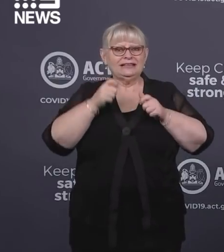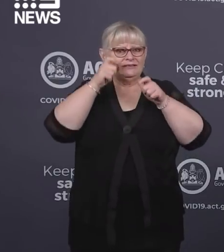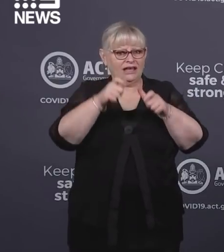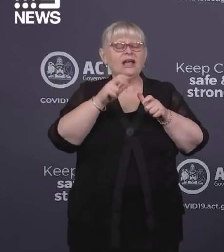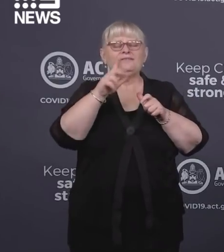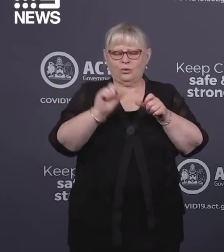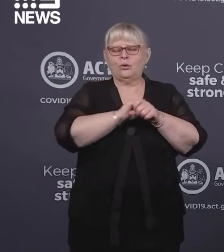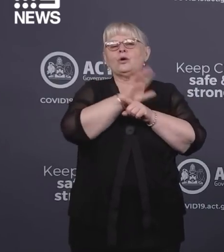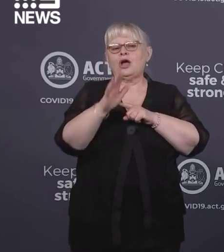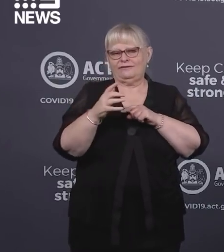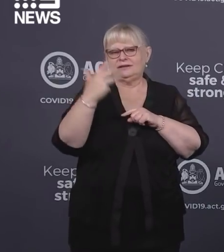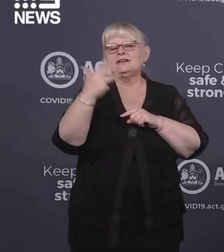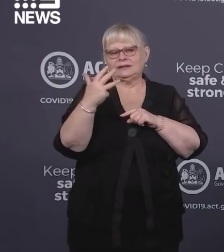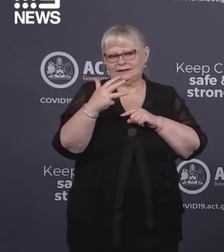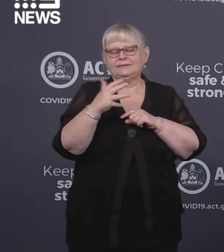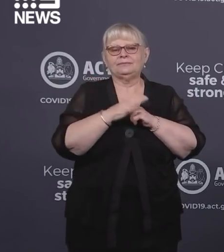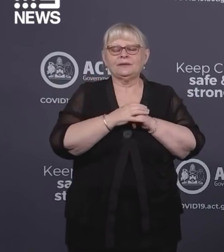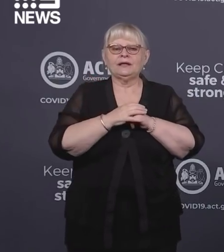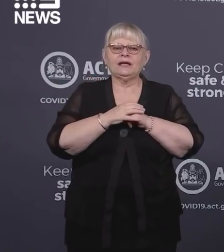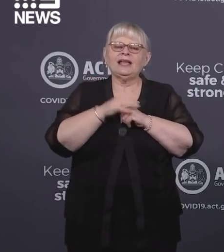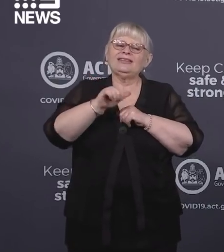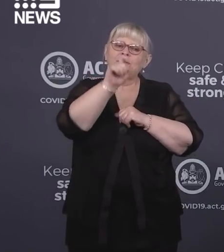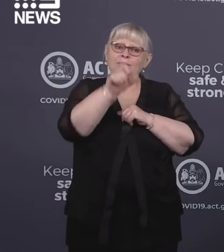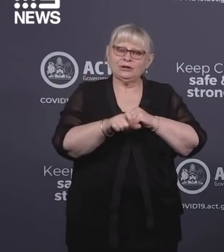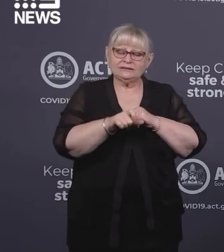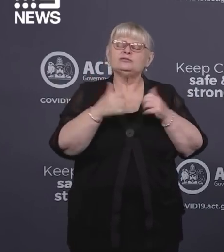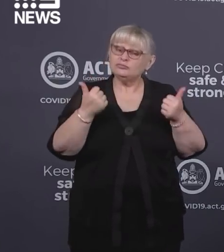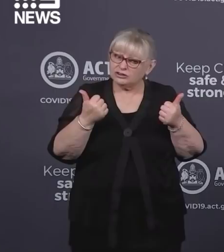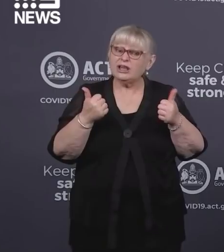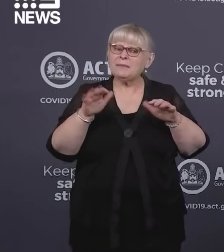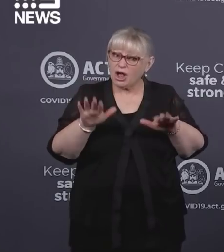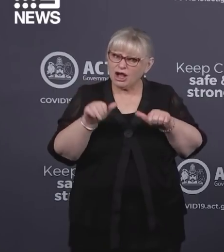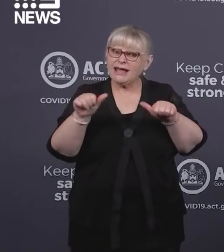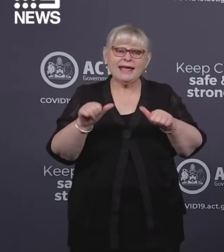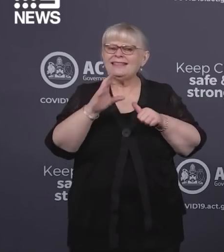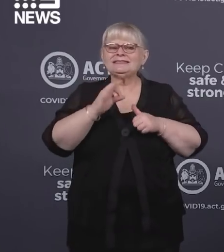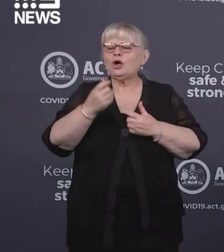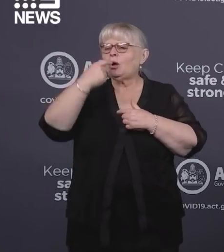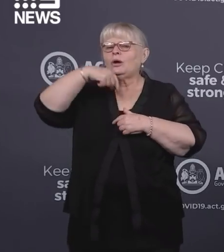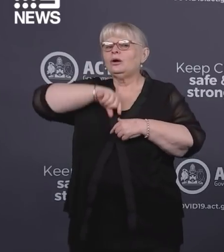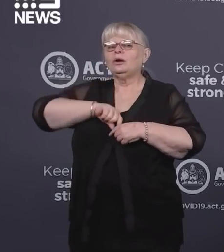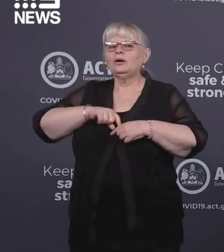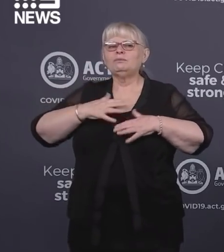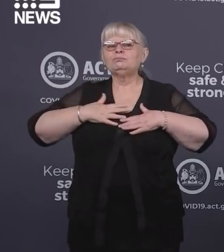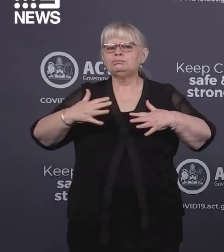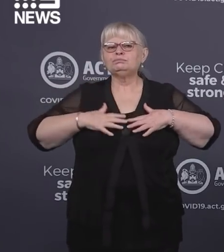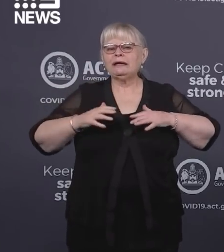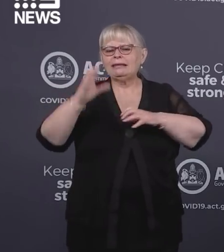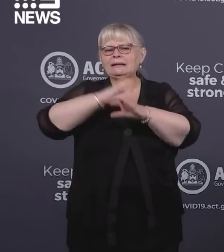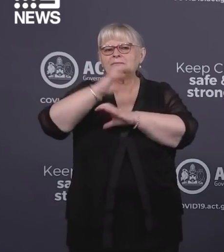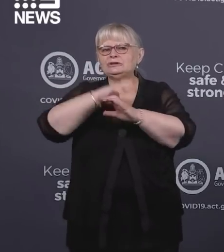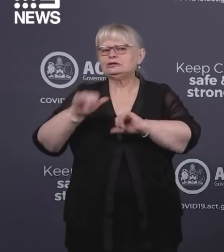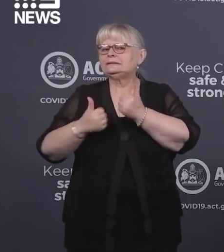for COVID-19 now. At this time, this person is stable and does not require any ventilation or breathing support.